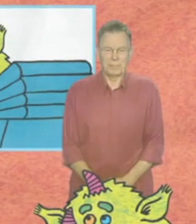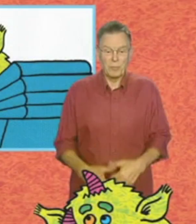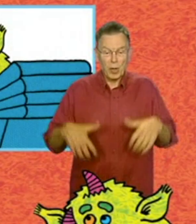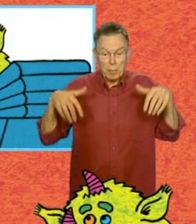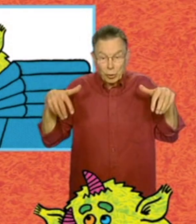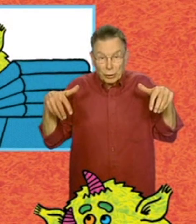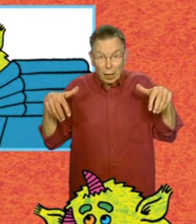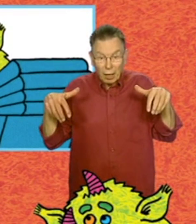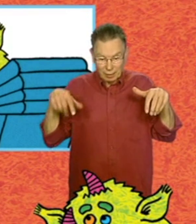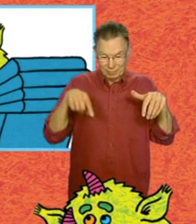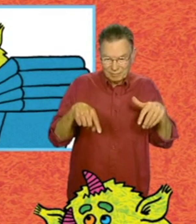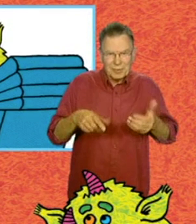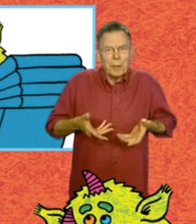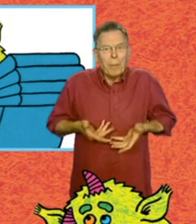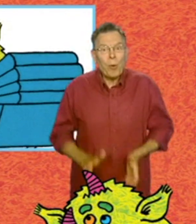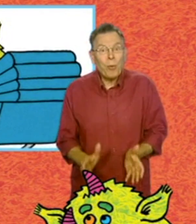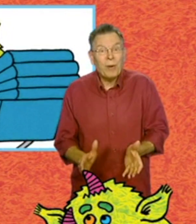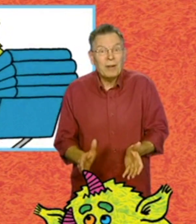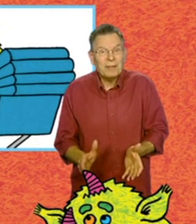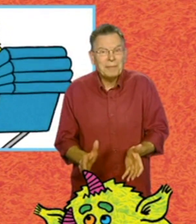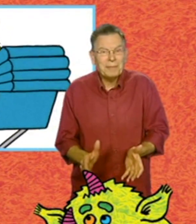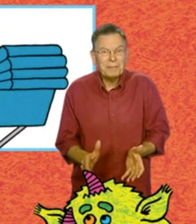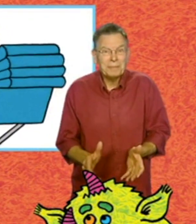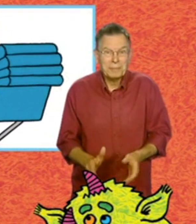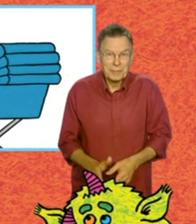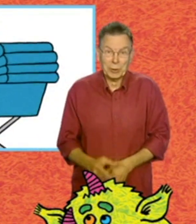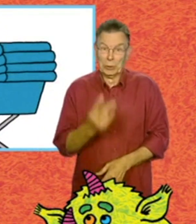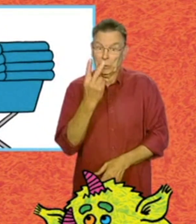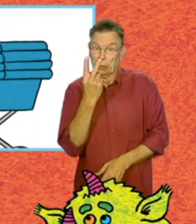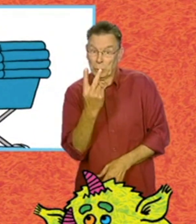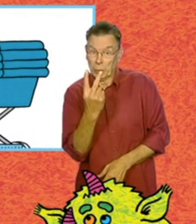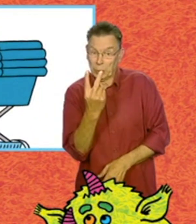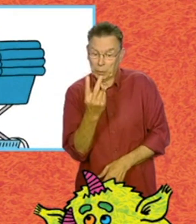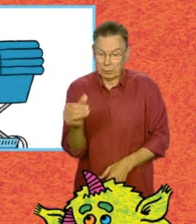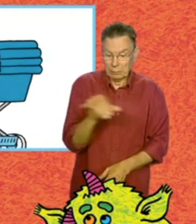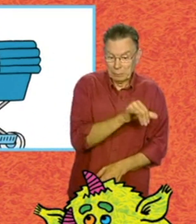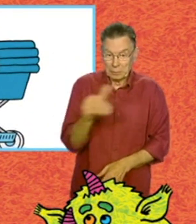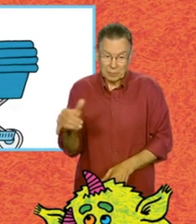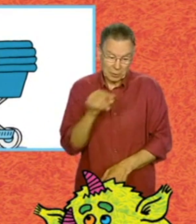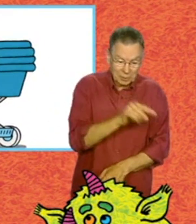When a monster is born, there are two possibilities.